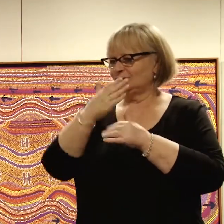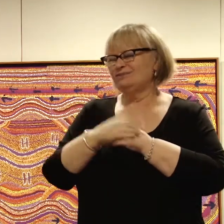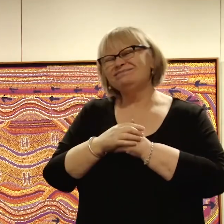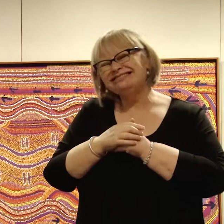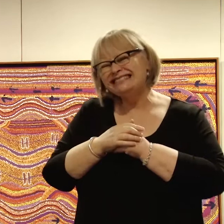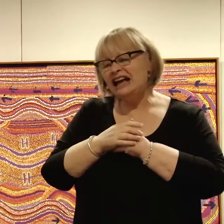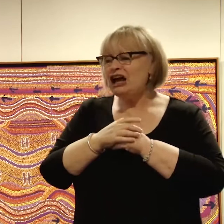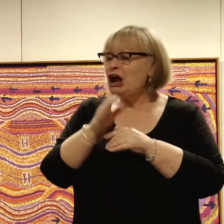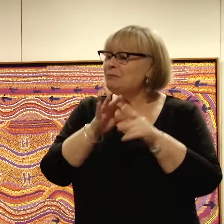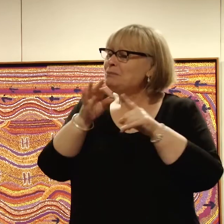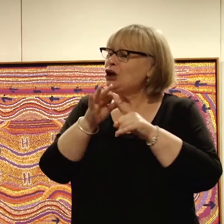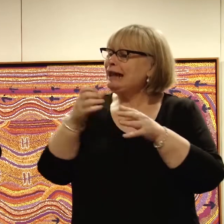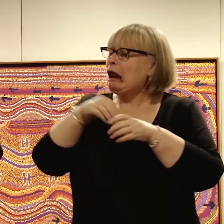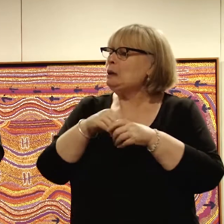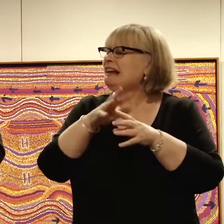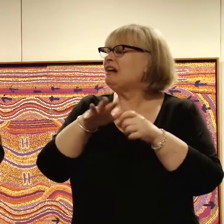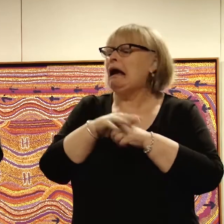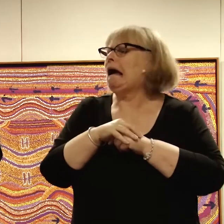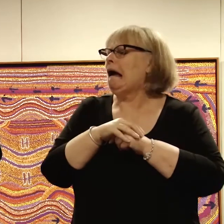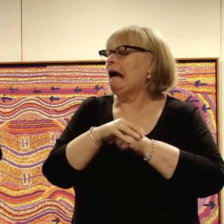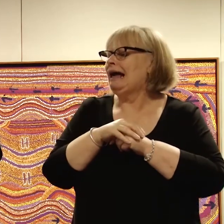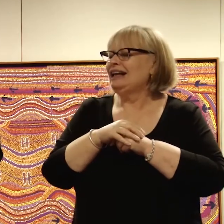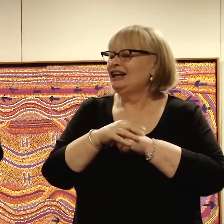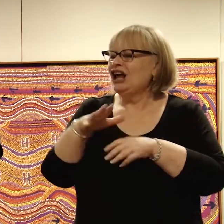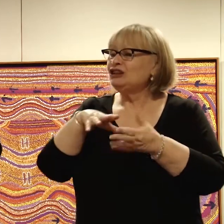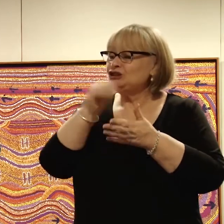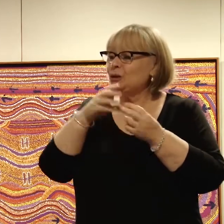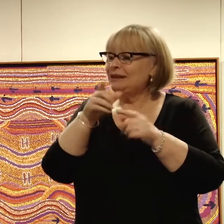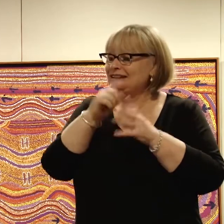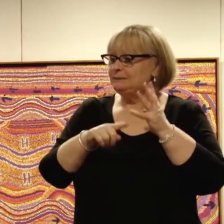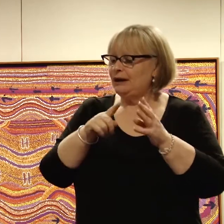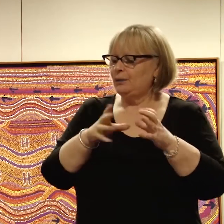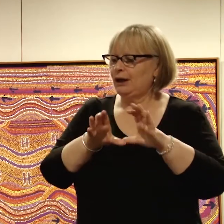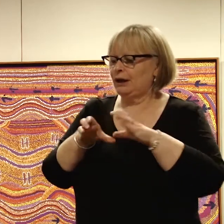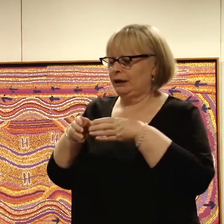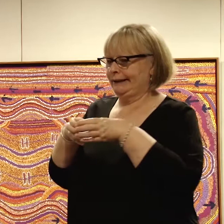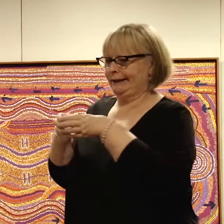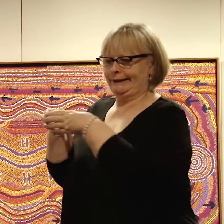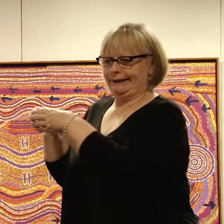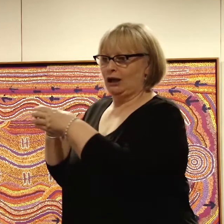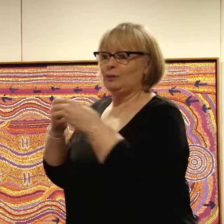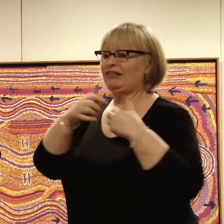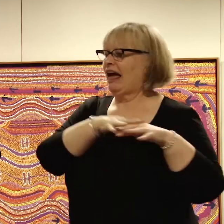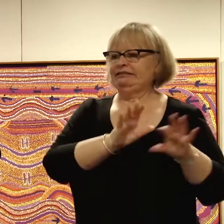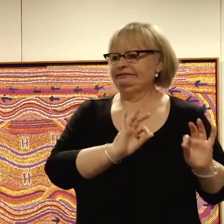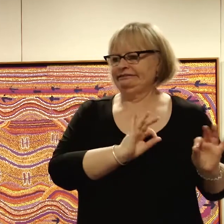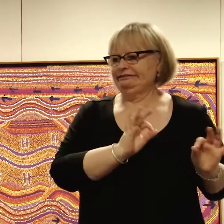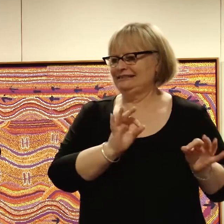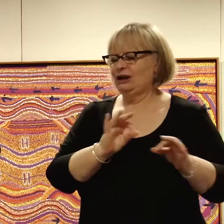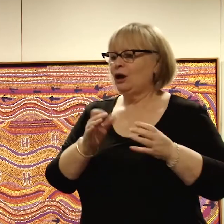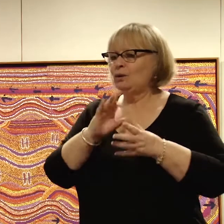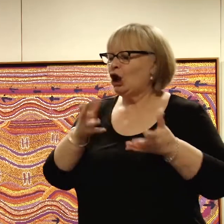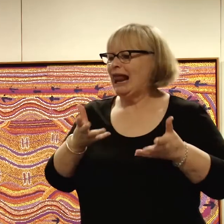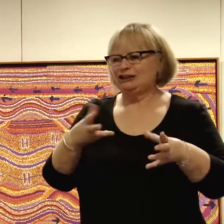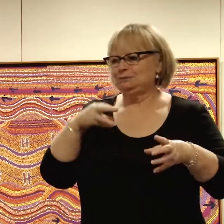Miami did not promote an inclusive environment. The students with disabilities were put in a section of the school away from the other students. We were not